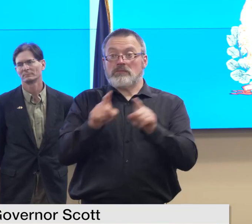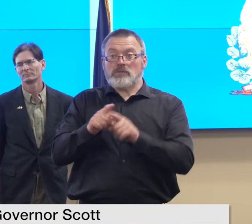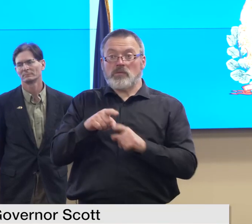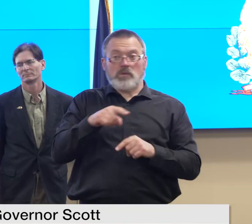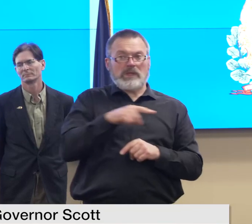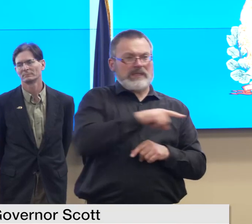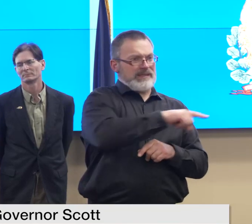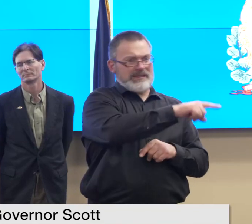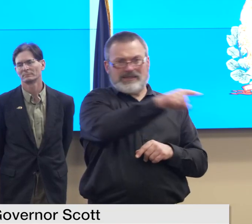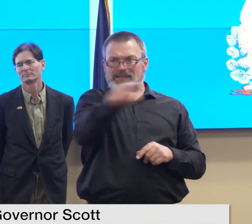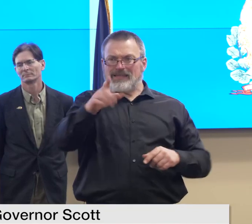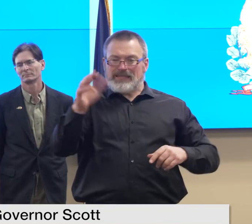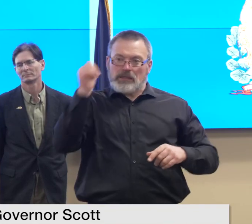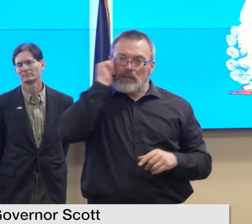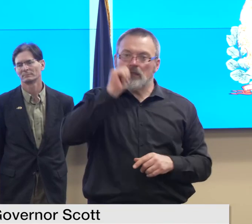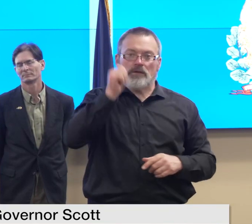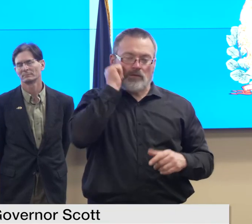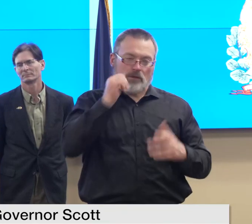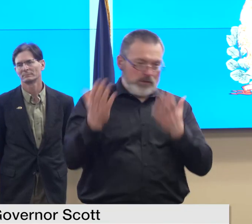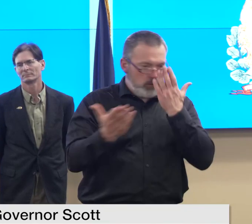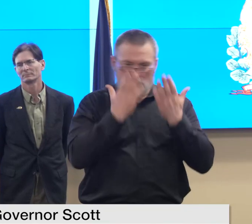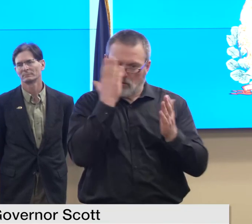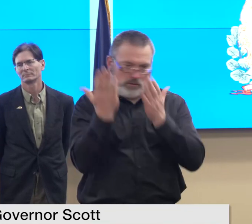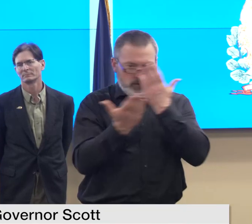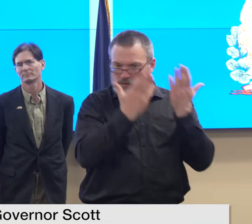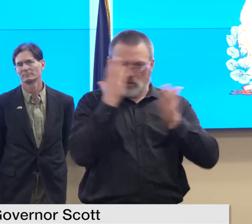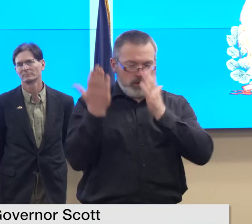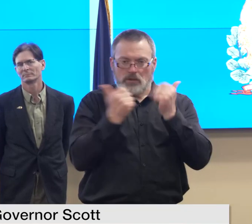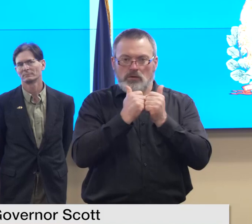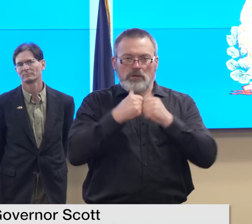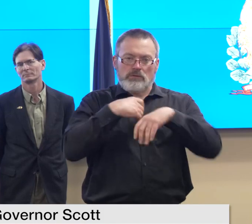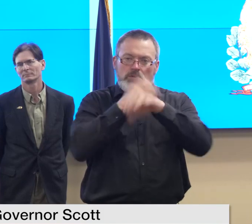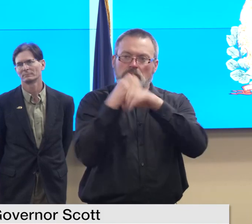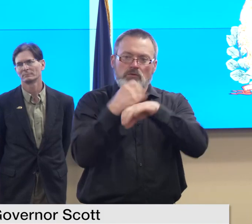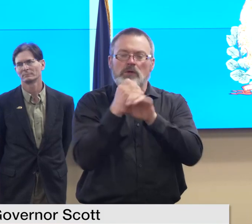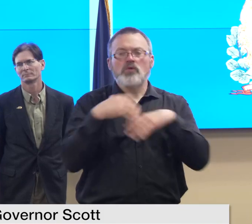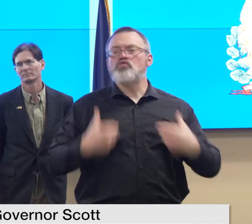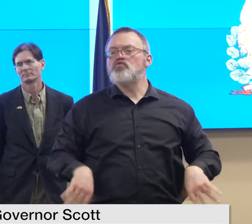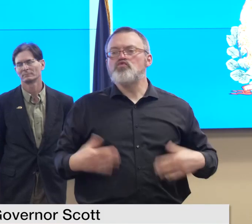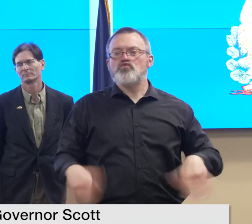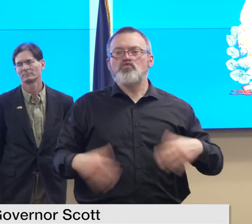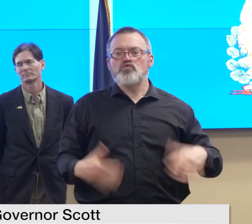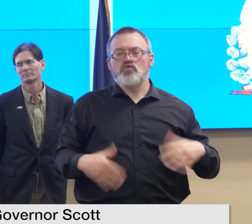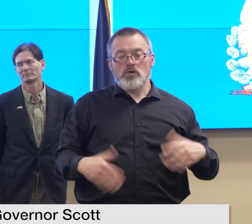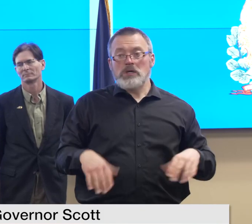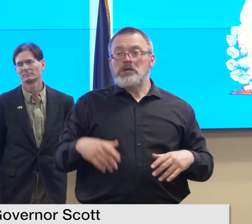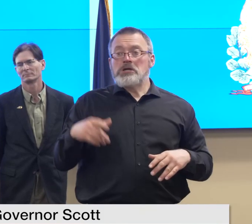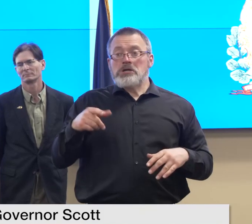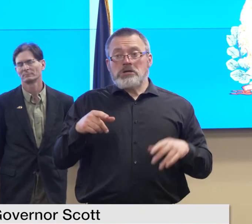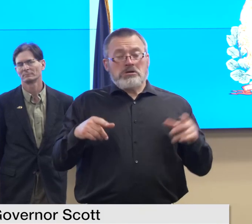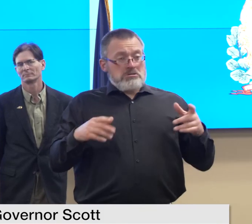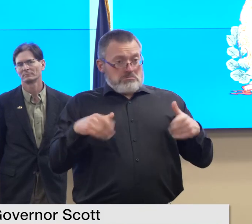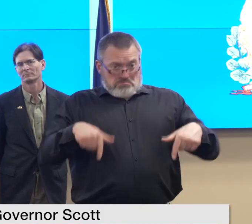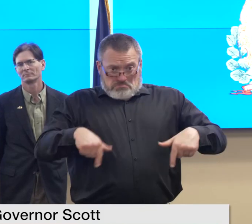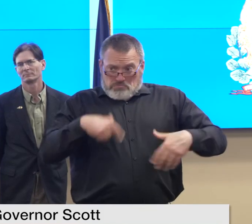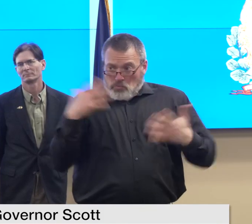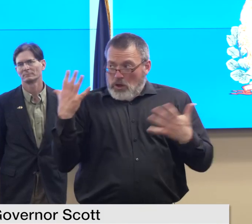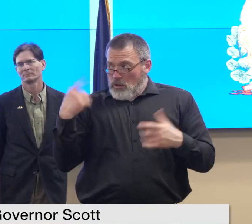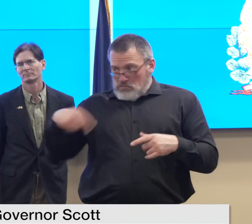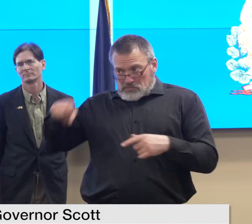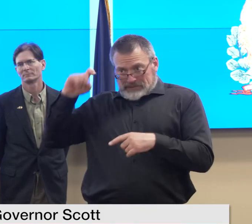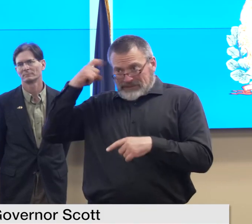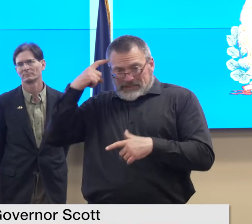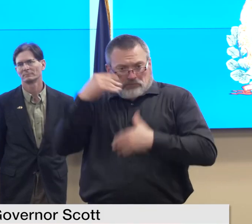but um but i think this is the normal process and again if female responded on the normal process